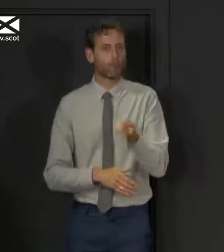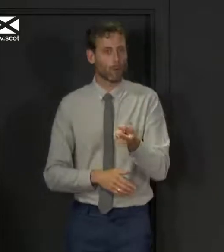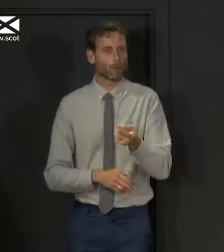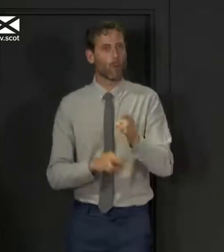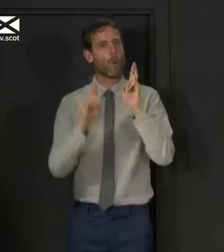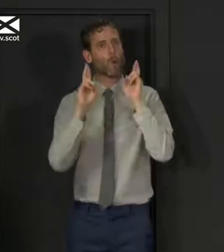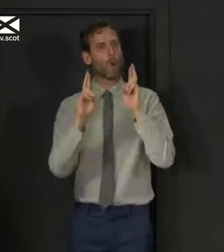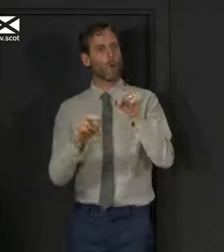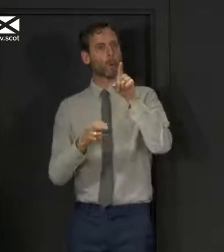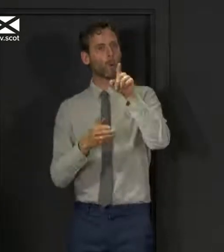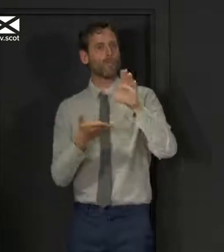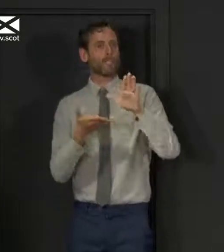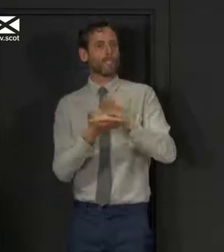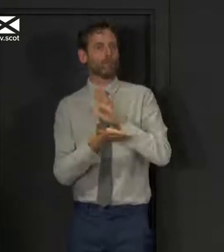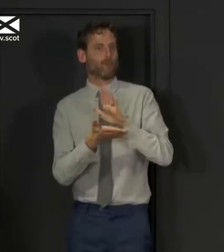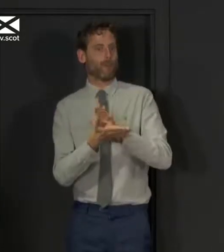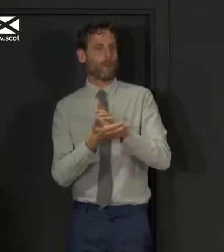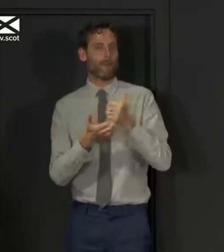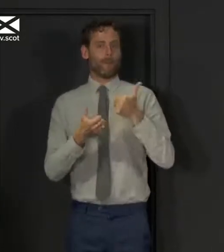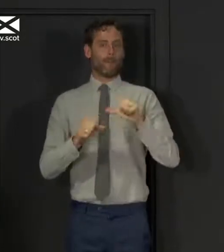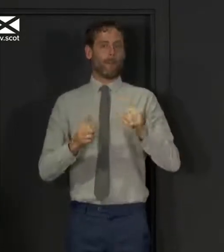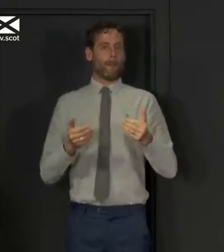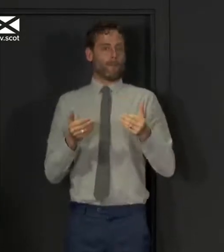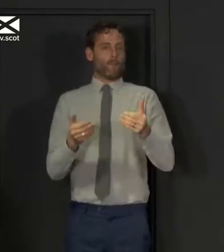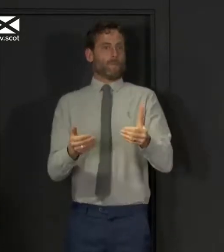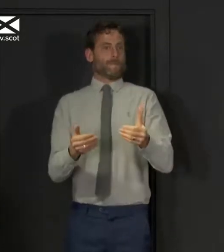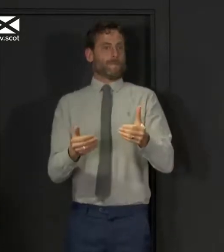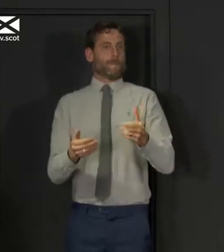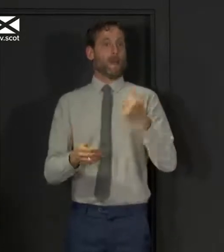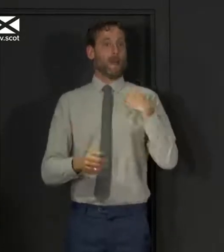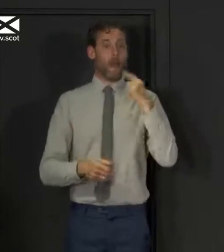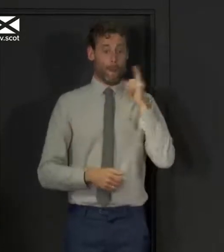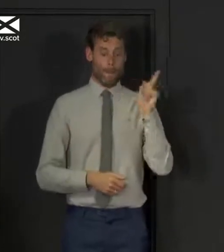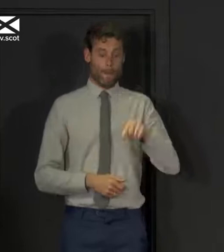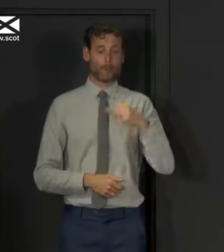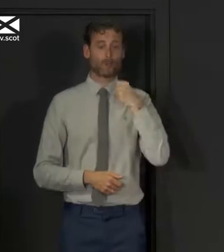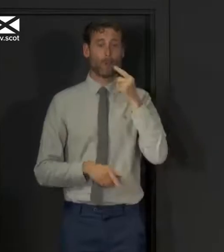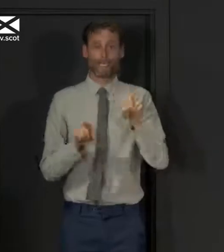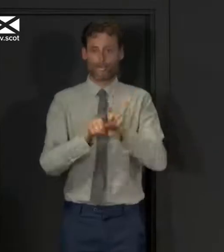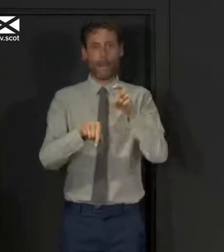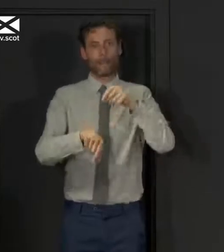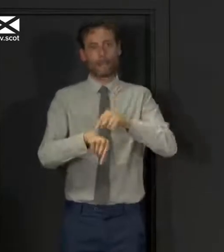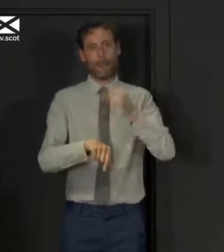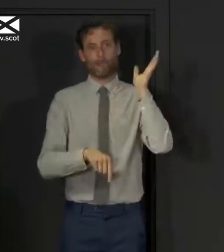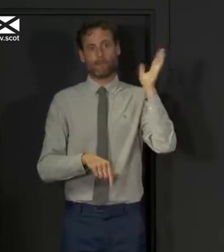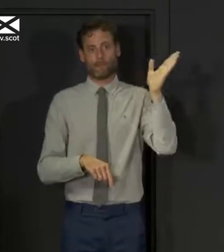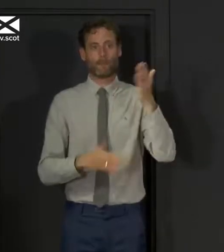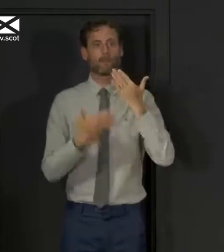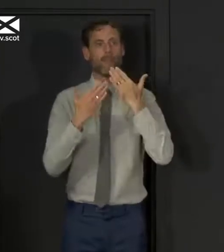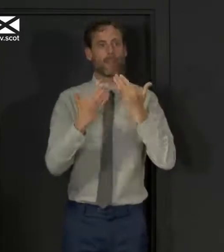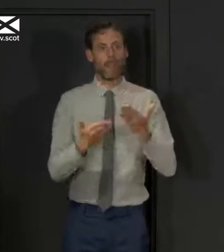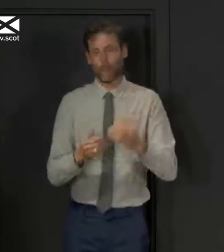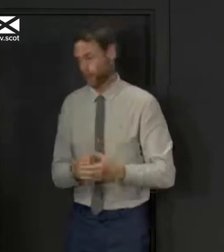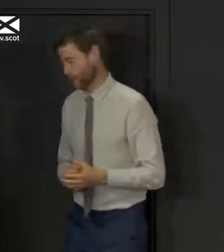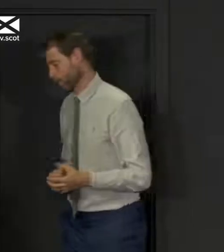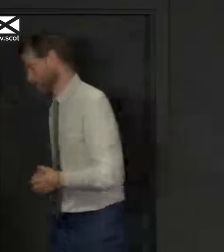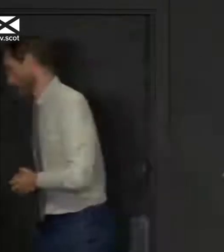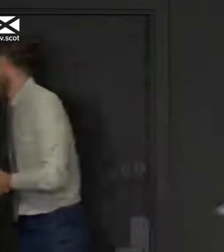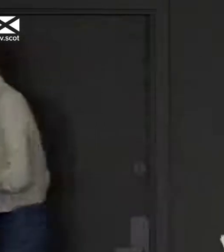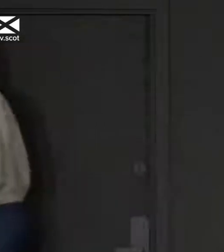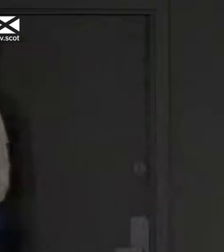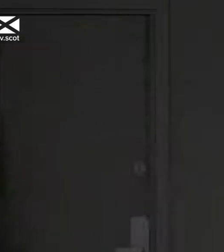hope you enjoy the benefit of these changes I will be back here tomorrow at the usual time but for now thank you very much for joining us